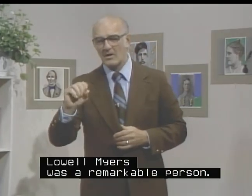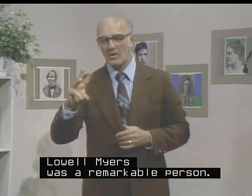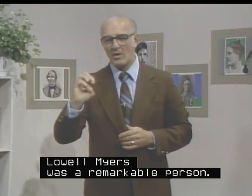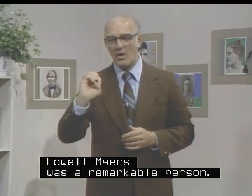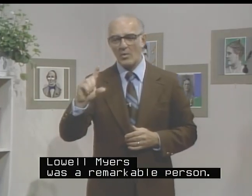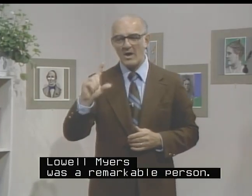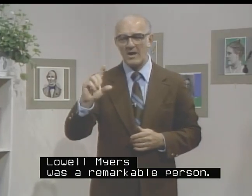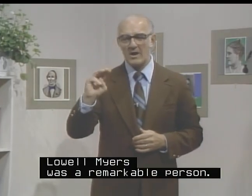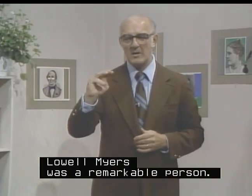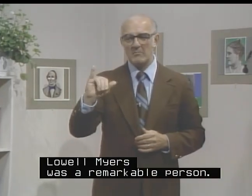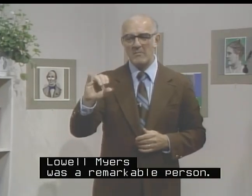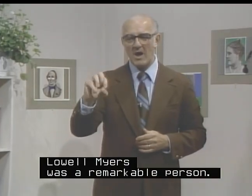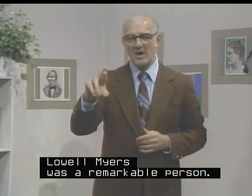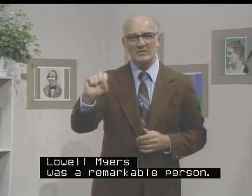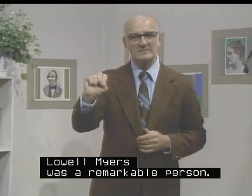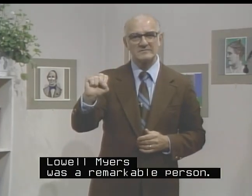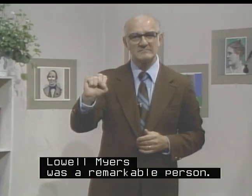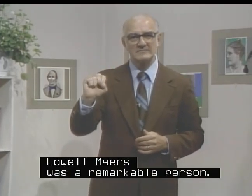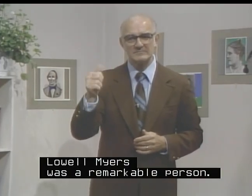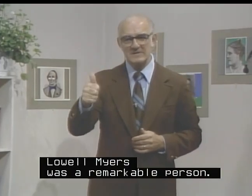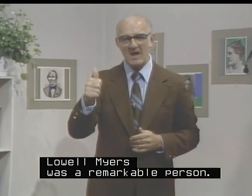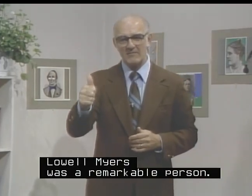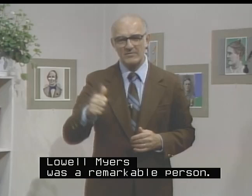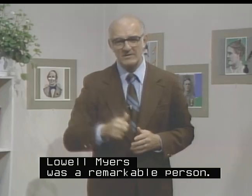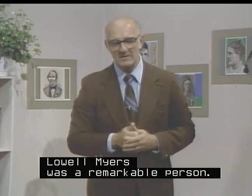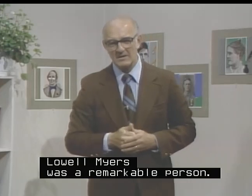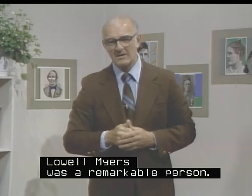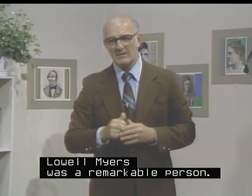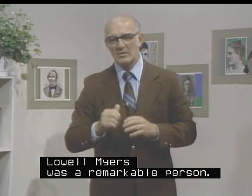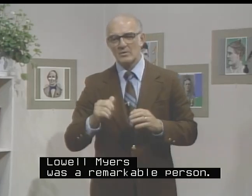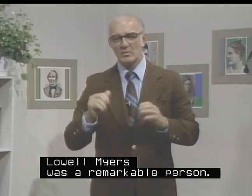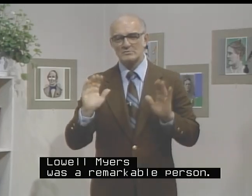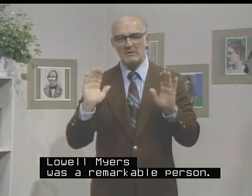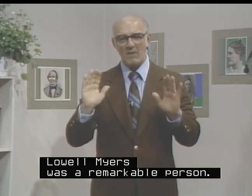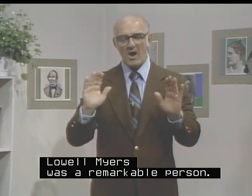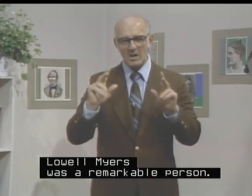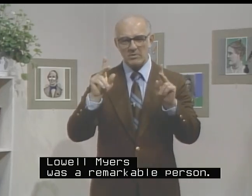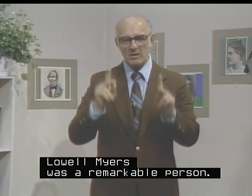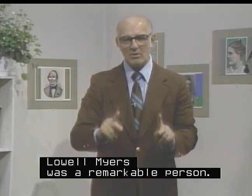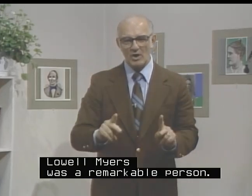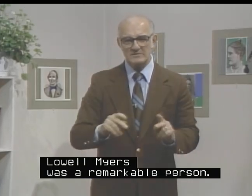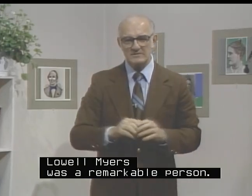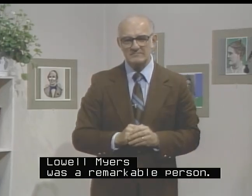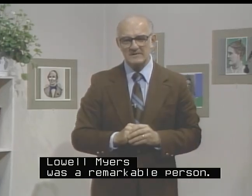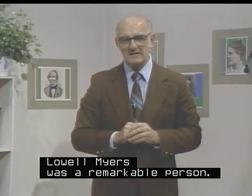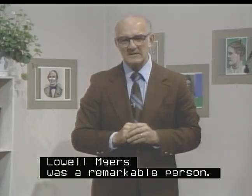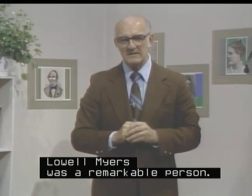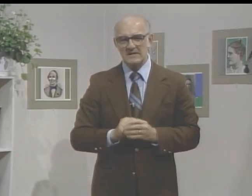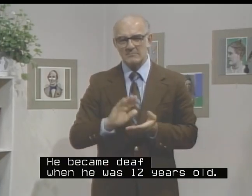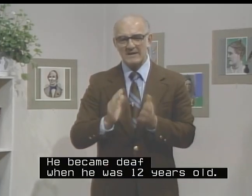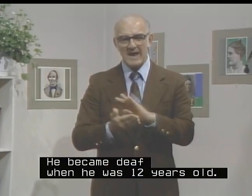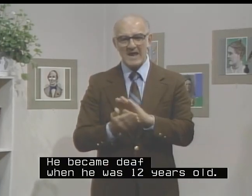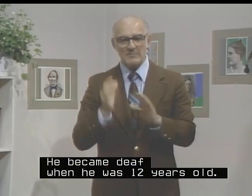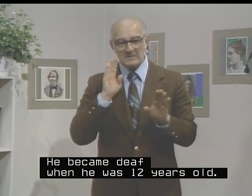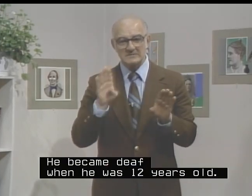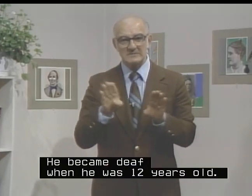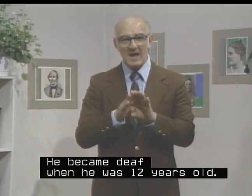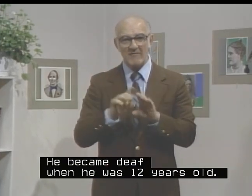Lowell Myers himself was a remarkable person. He became deaf